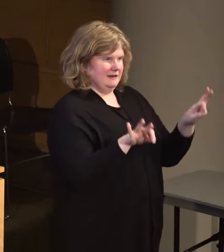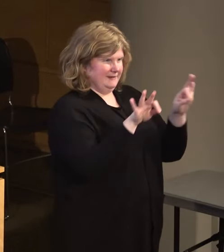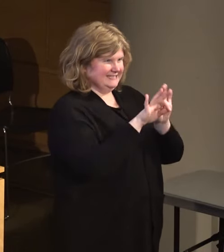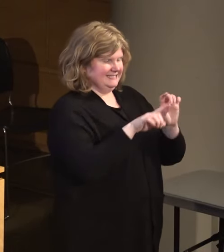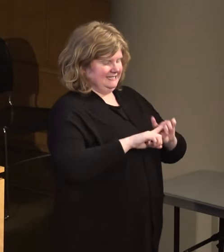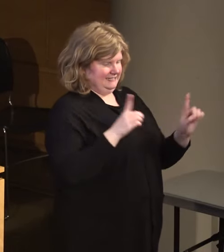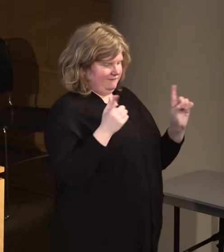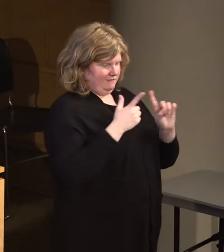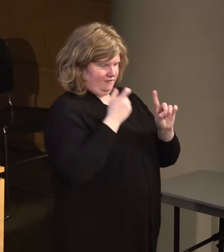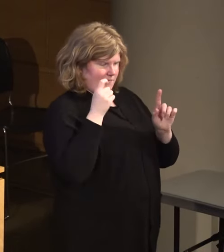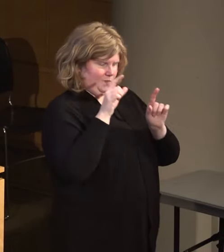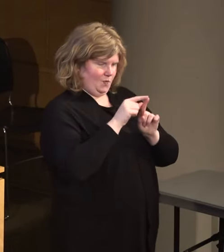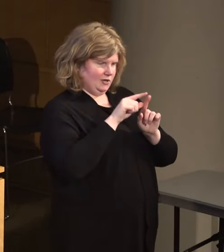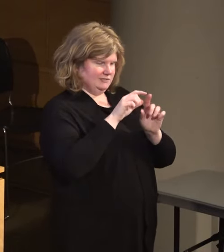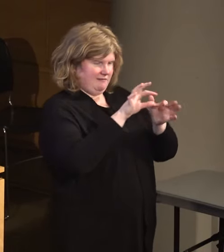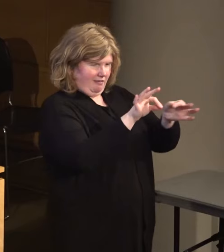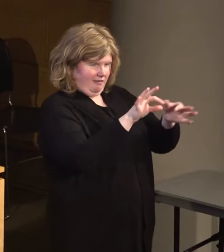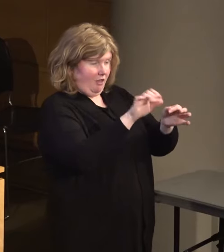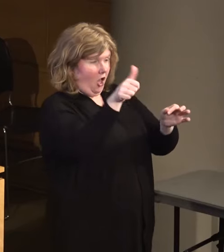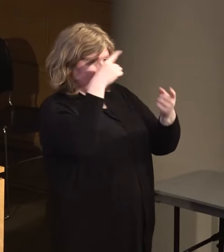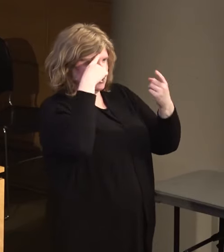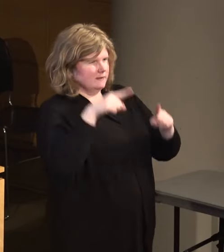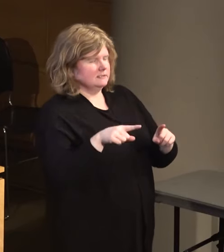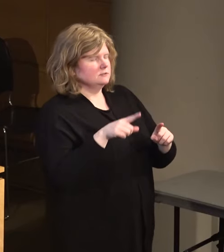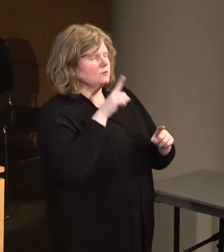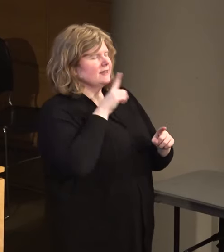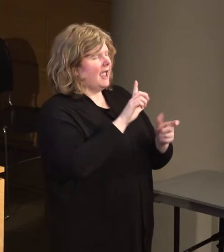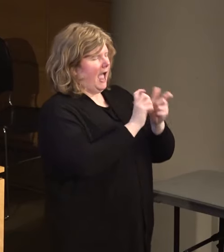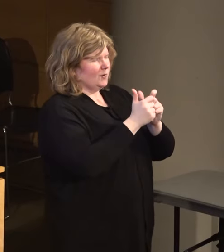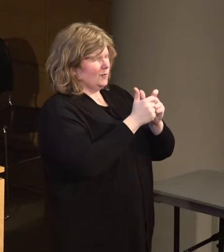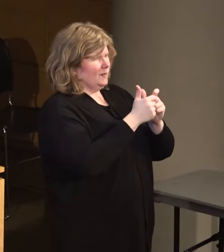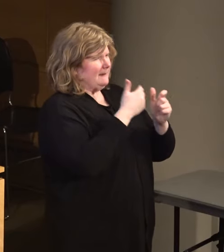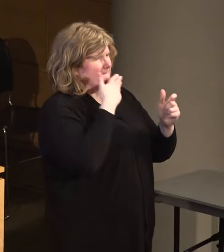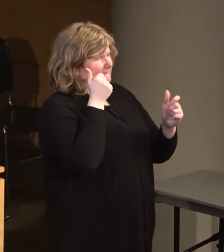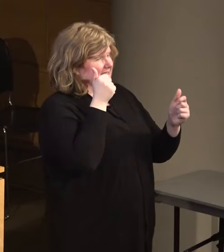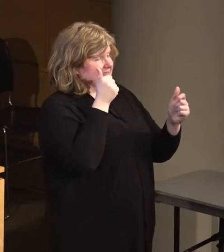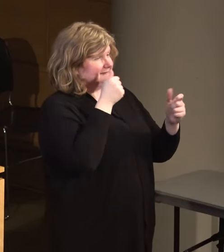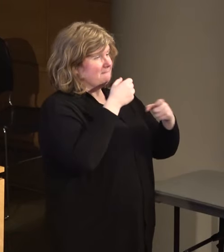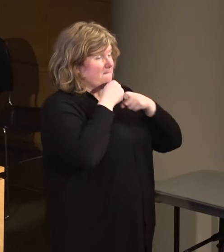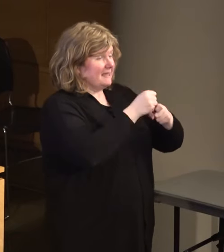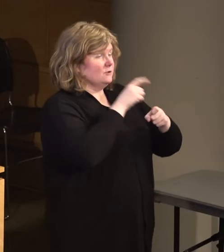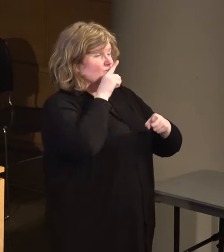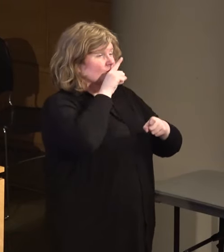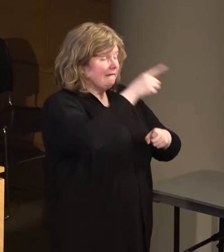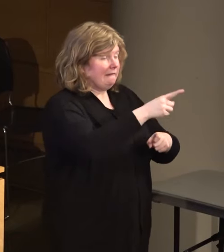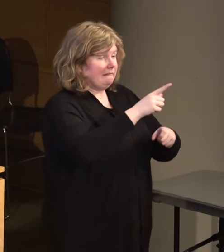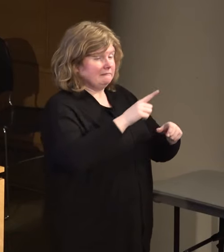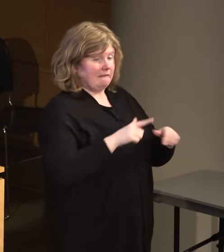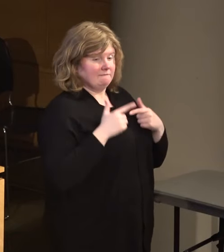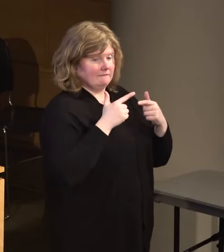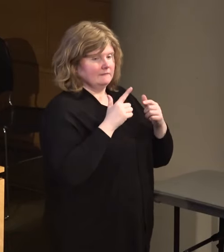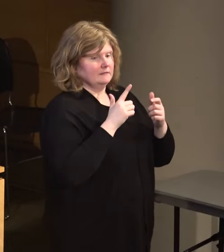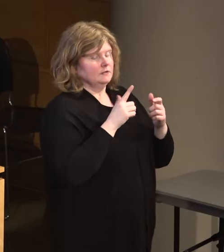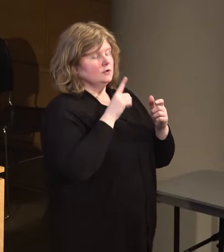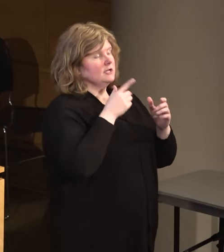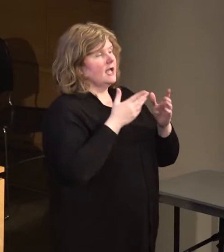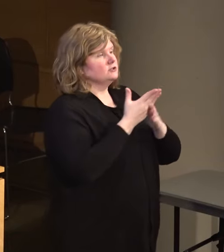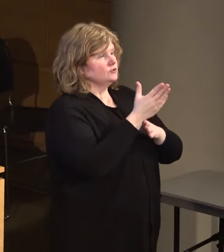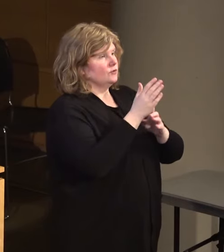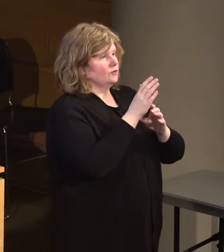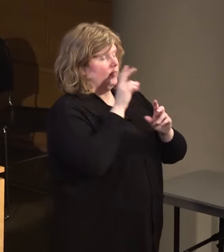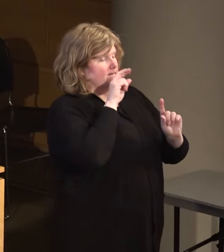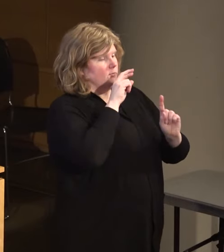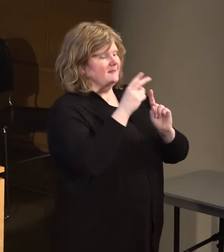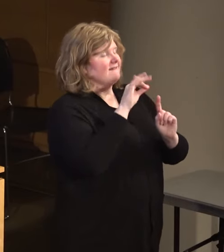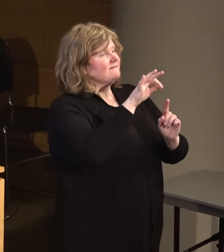agreements. And so the idea is, how is that best animated? How is that best come to life? And it's through the lens of community.